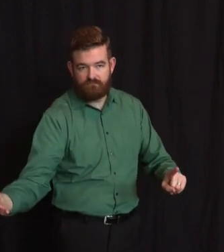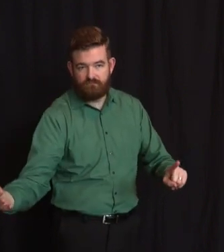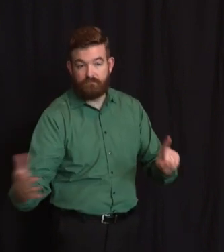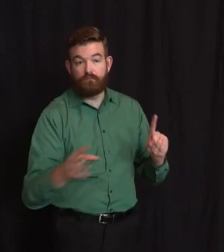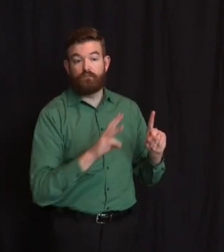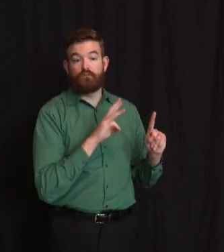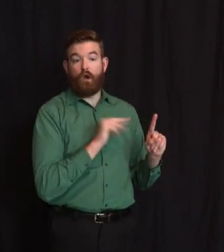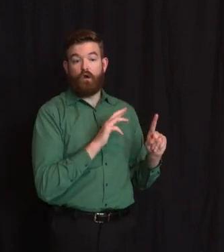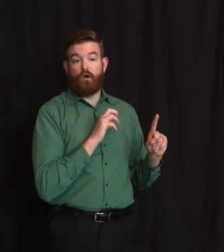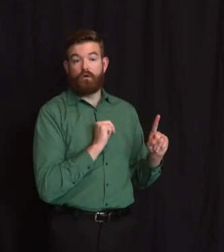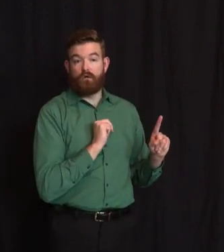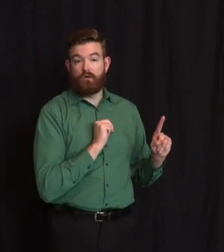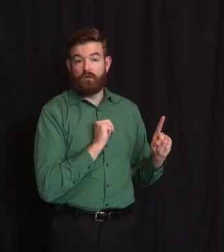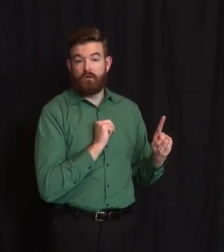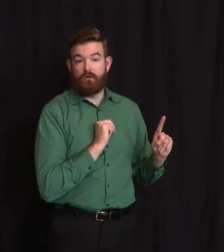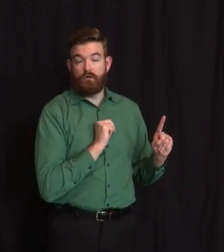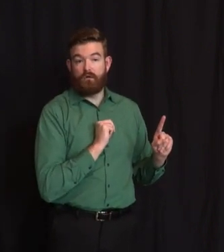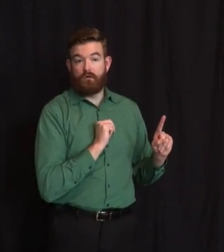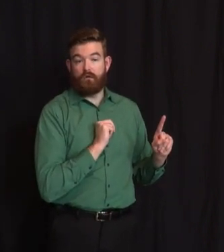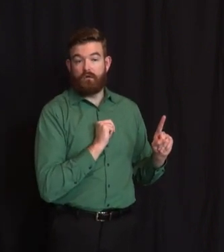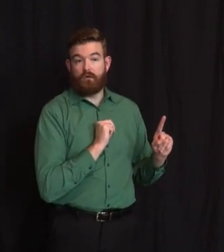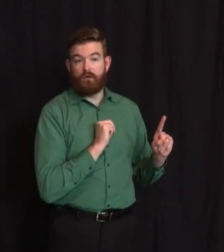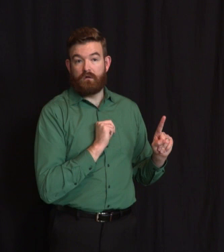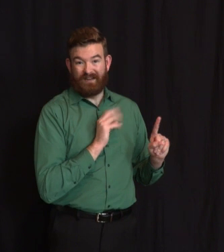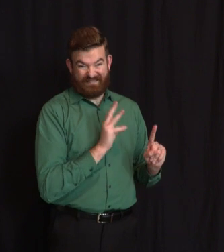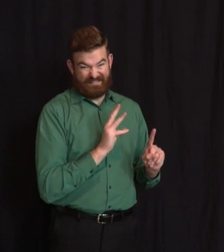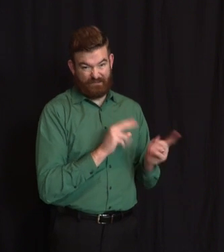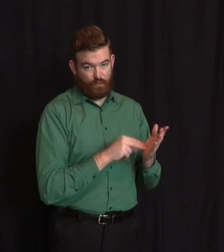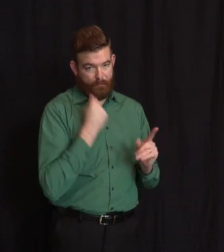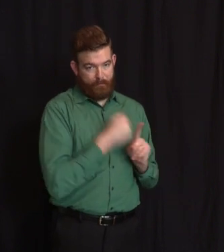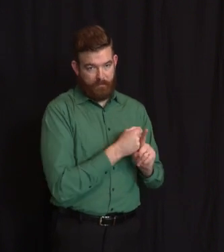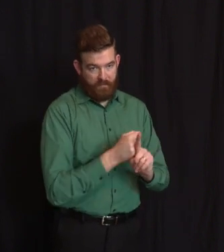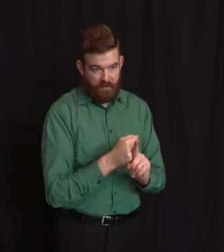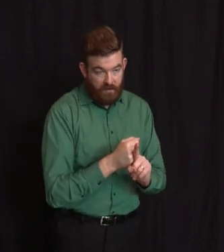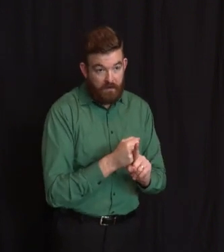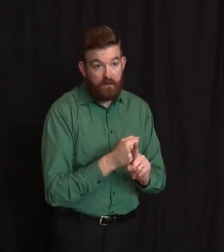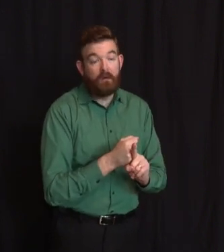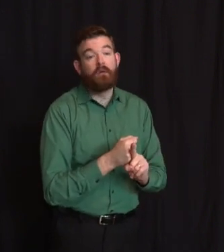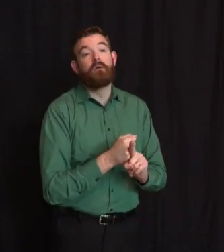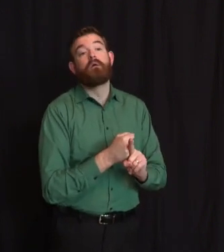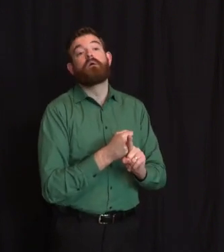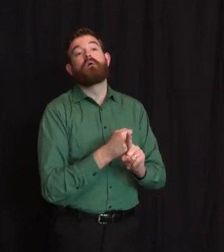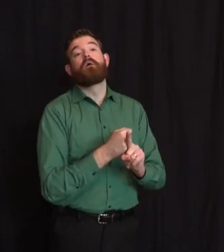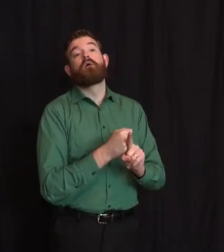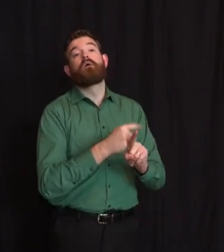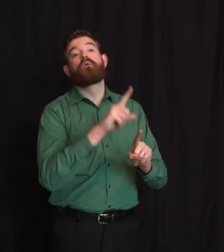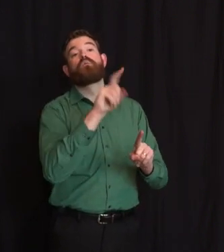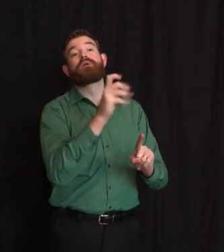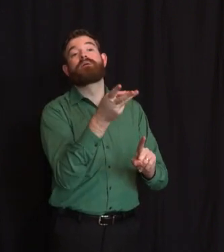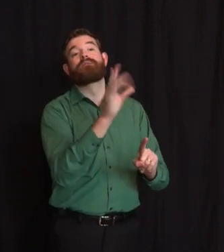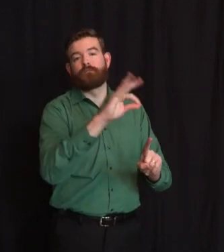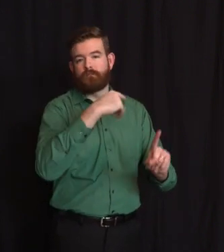six facilities affected reporting 169 cases and 23 deaths.